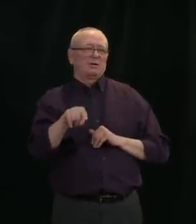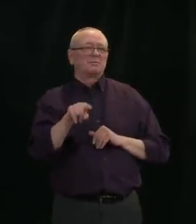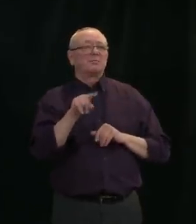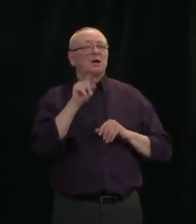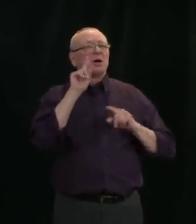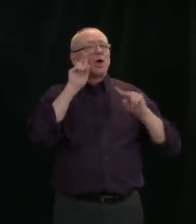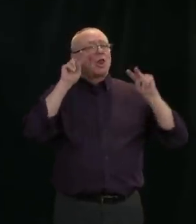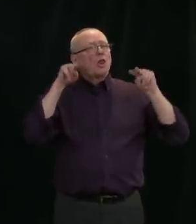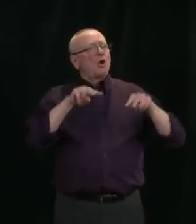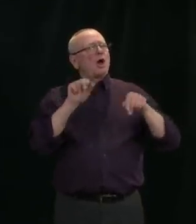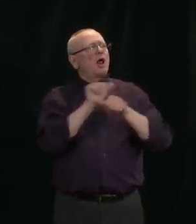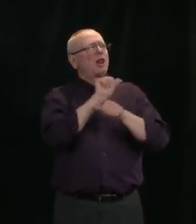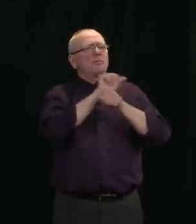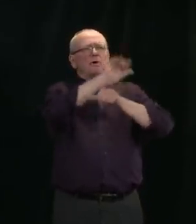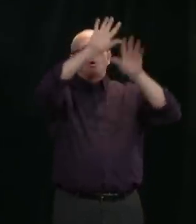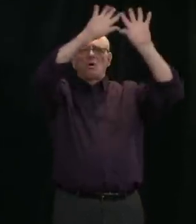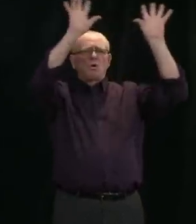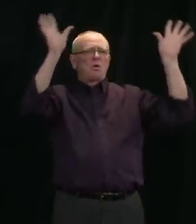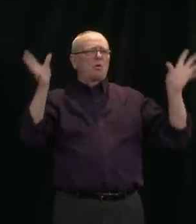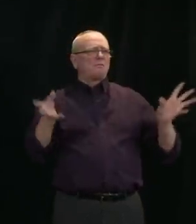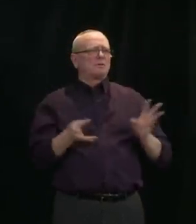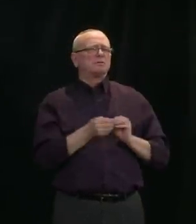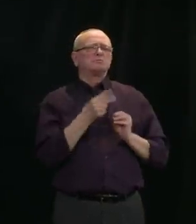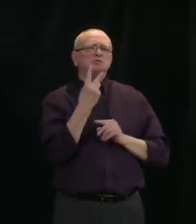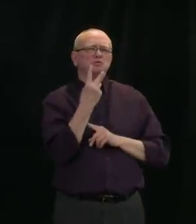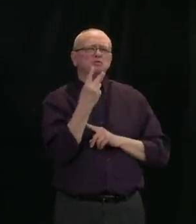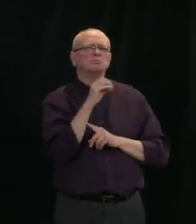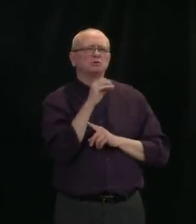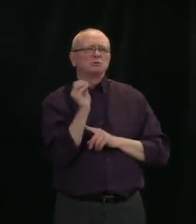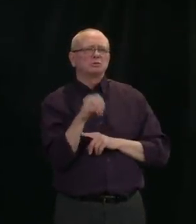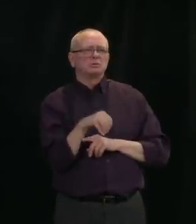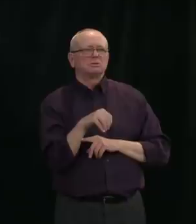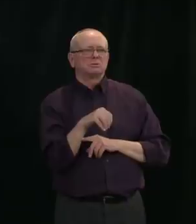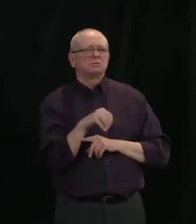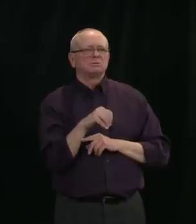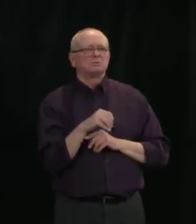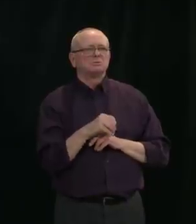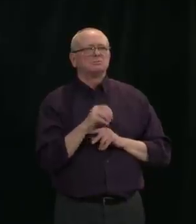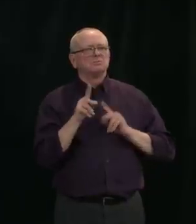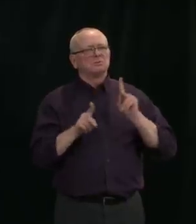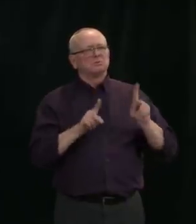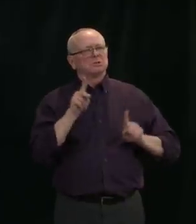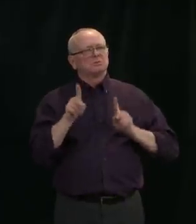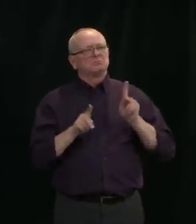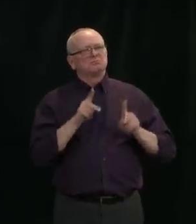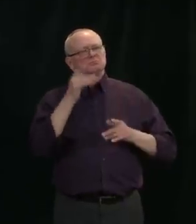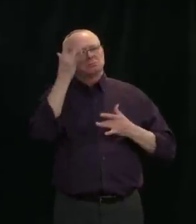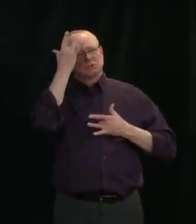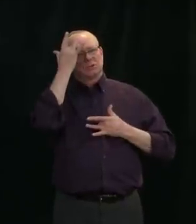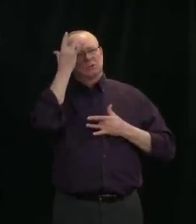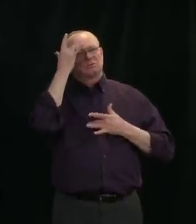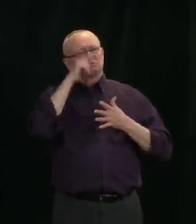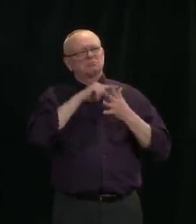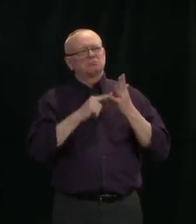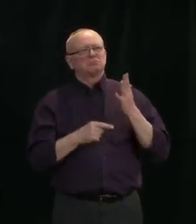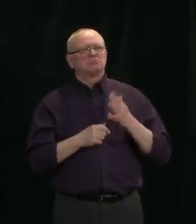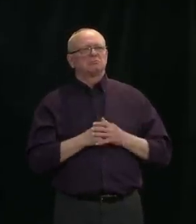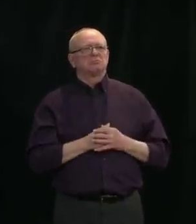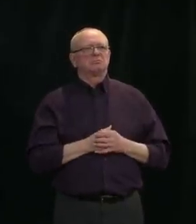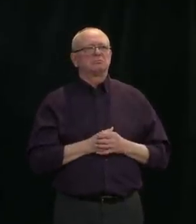And that hasn't changed dramatically in the last week or so. Okay. Operator, can you please put through the next caller?